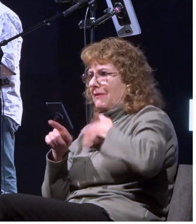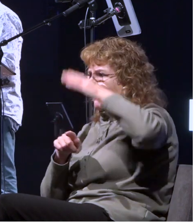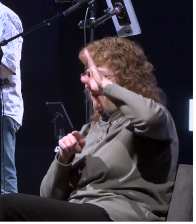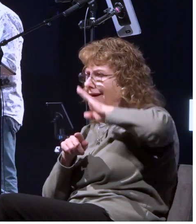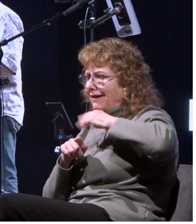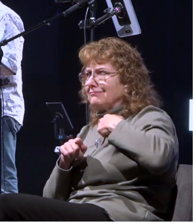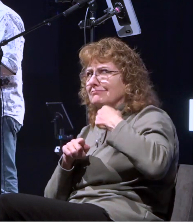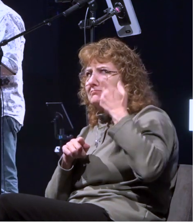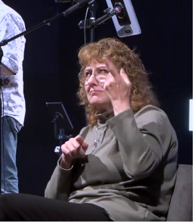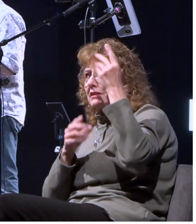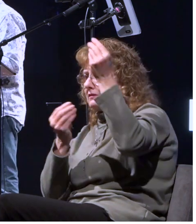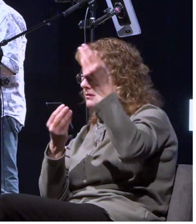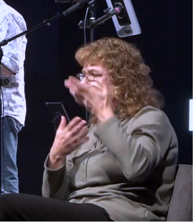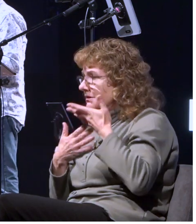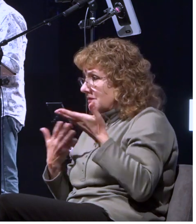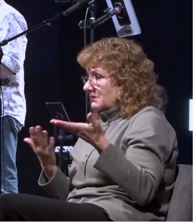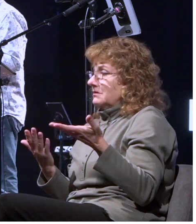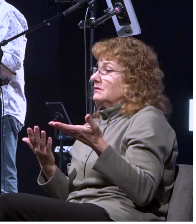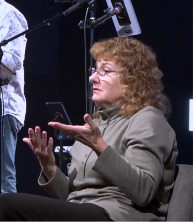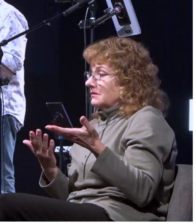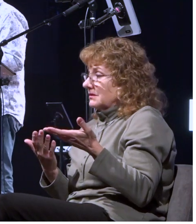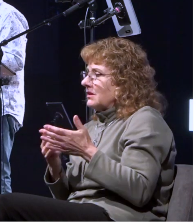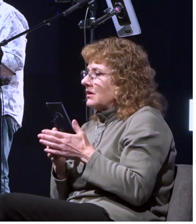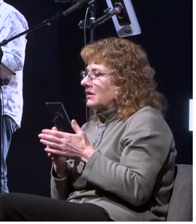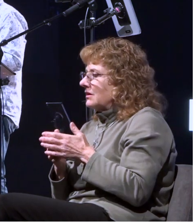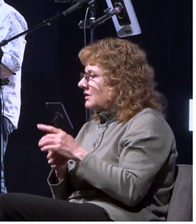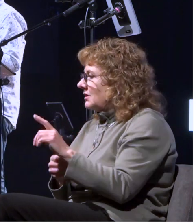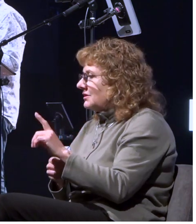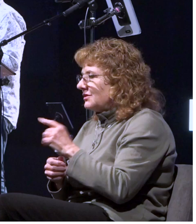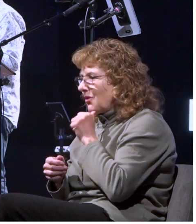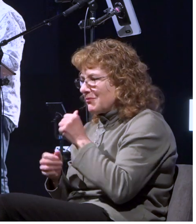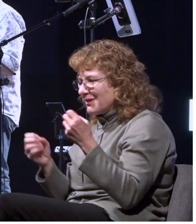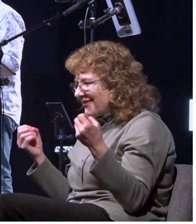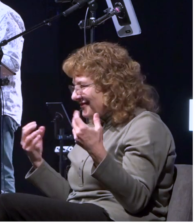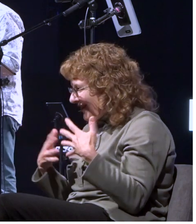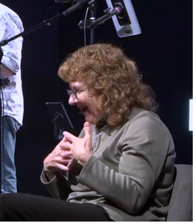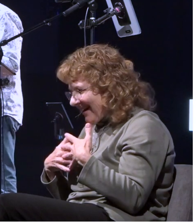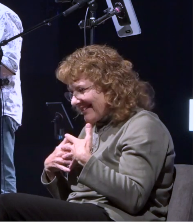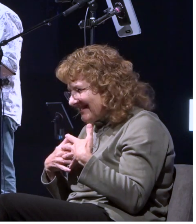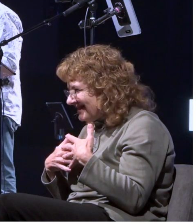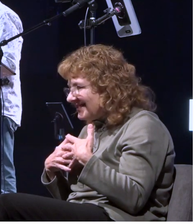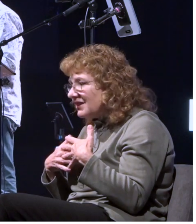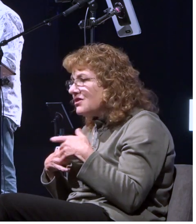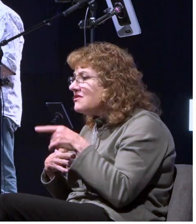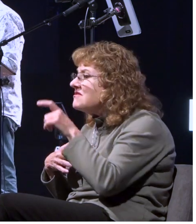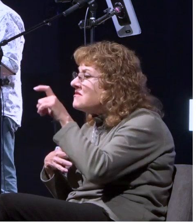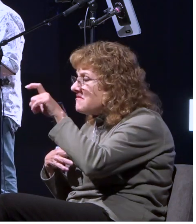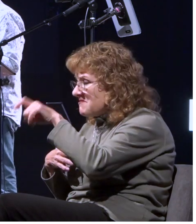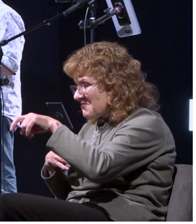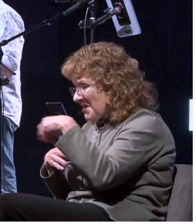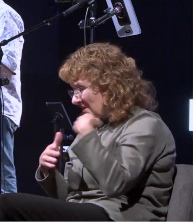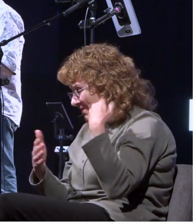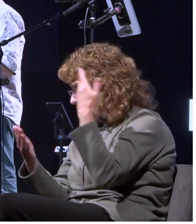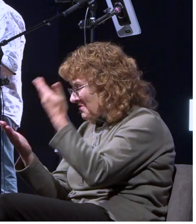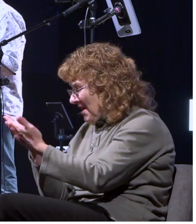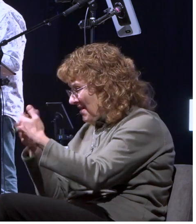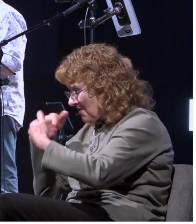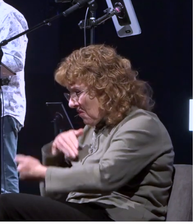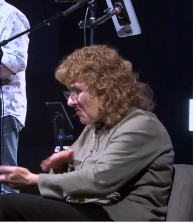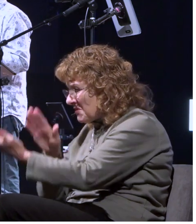uh saying do not be afraid paul you must be brought before caesar and indeed god has